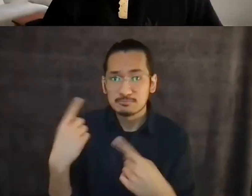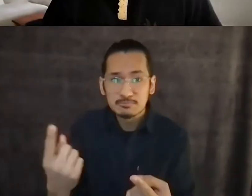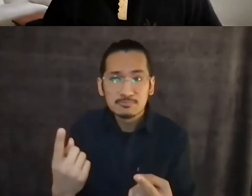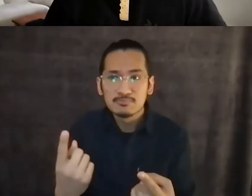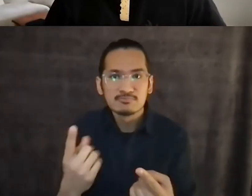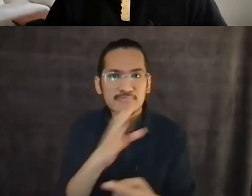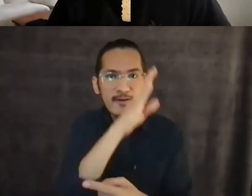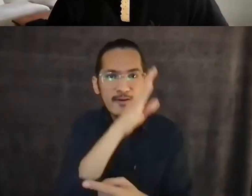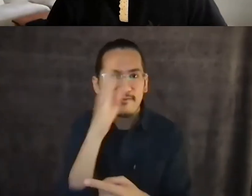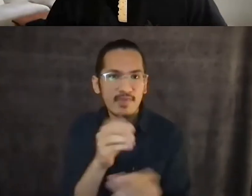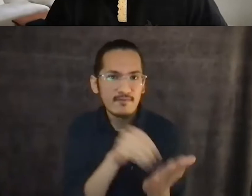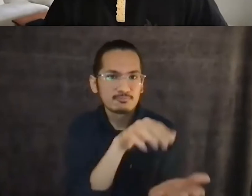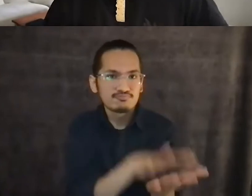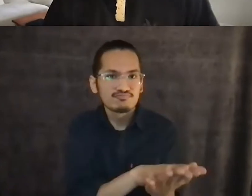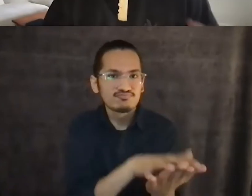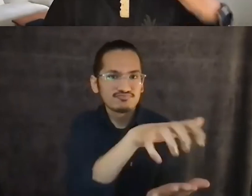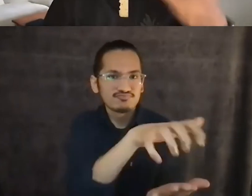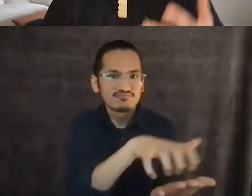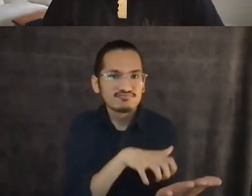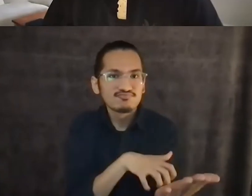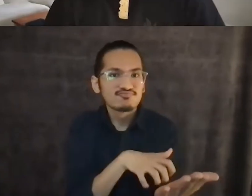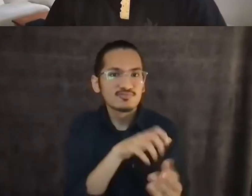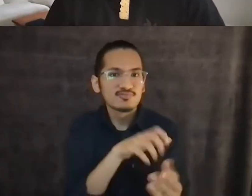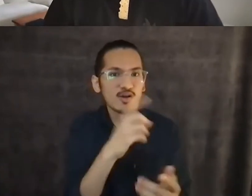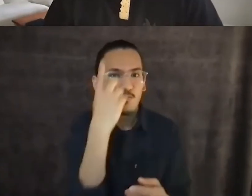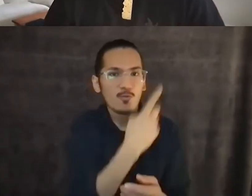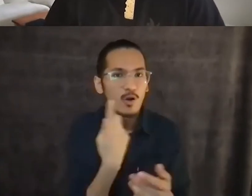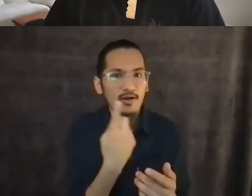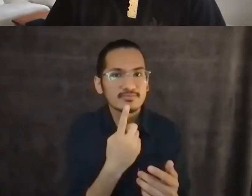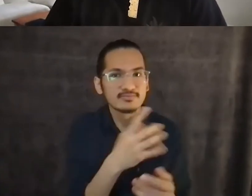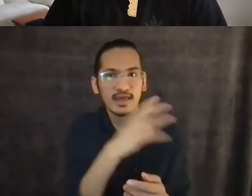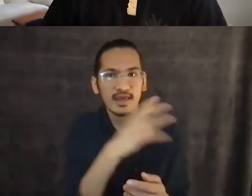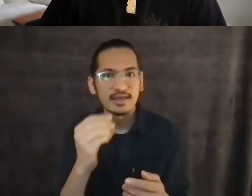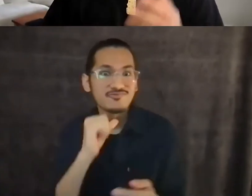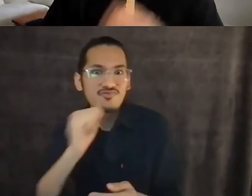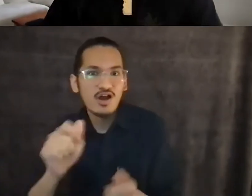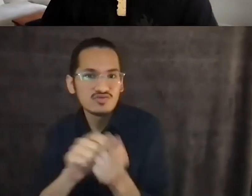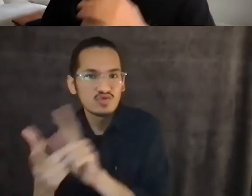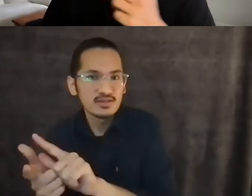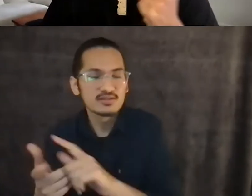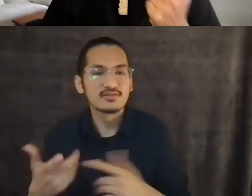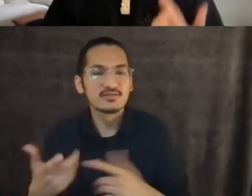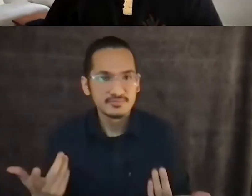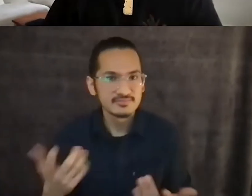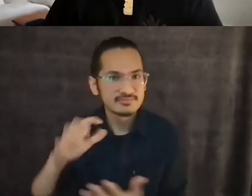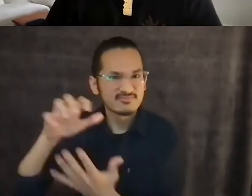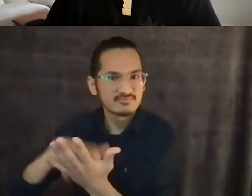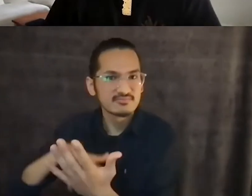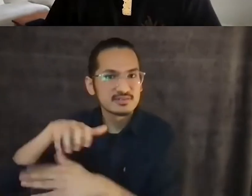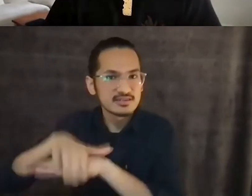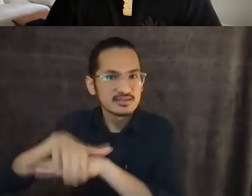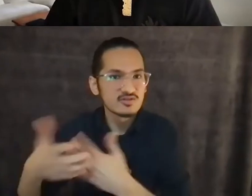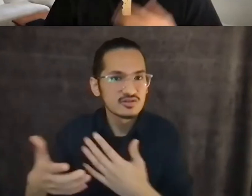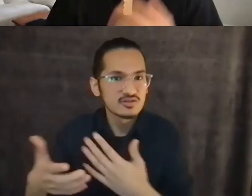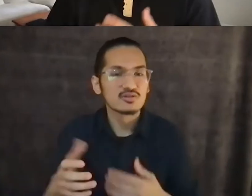language and not translate it. Uh, the other thing was the inclusion of the poetry and the more, um, kind of creative